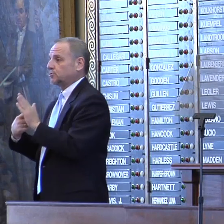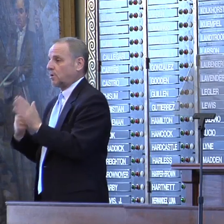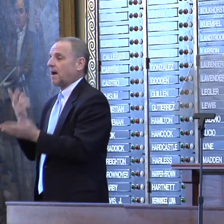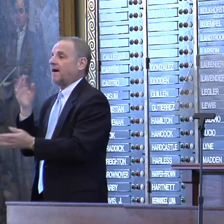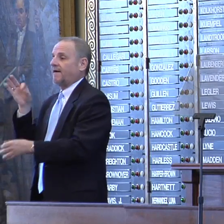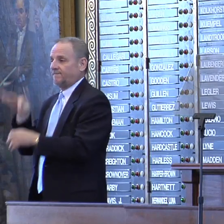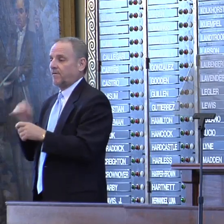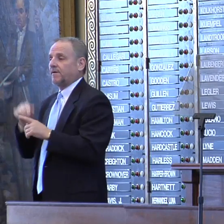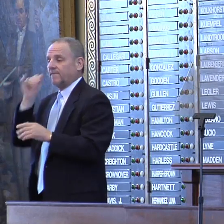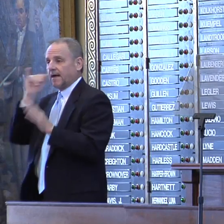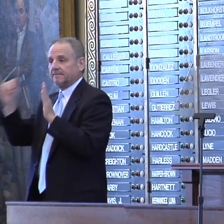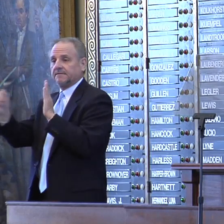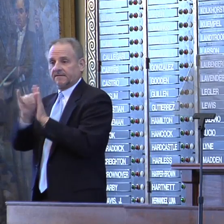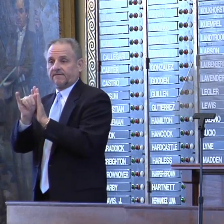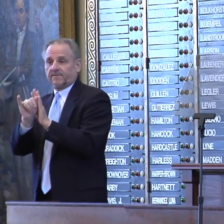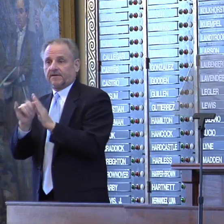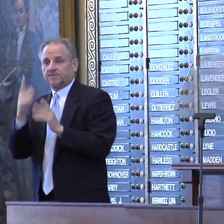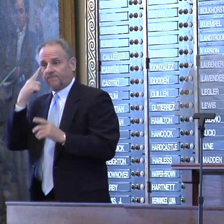voter identification before voting.